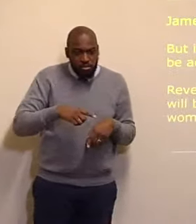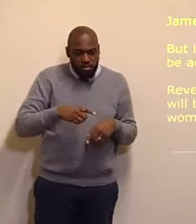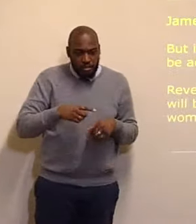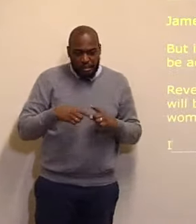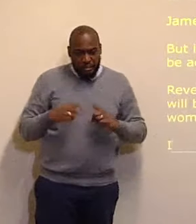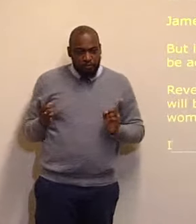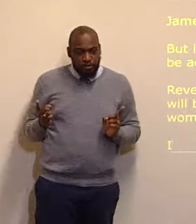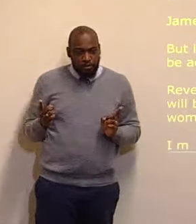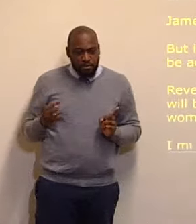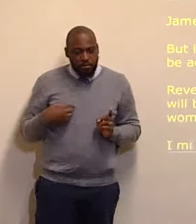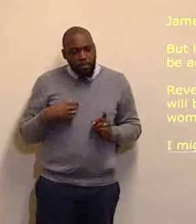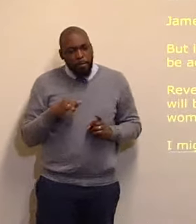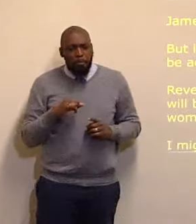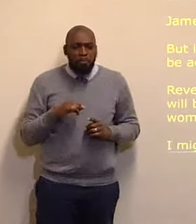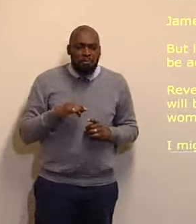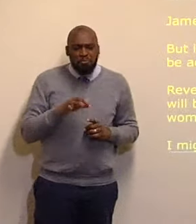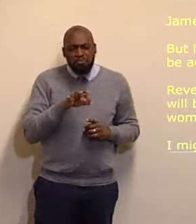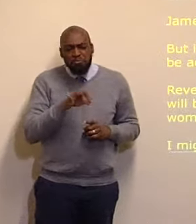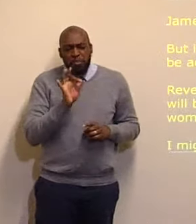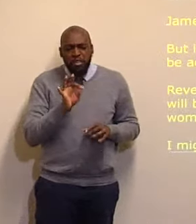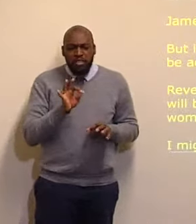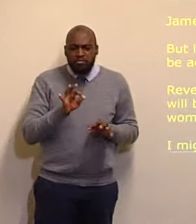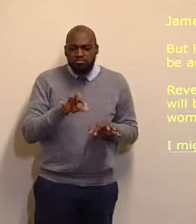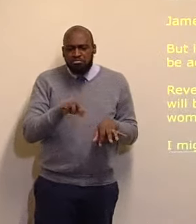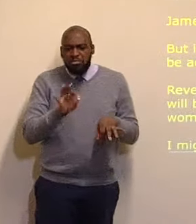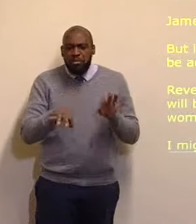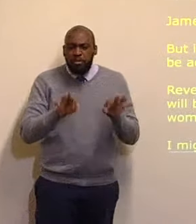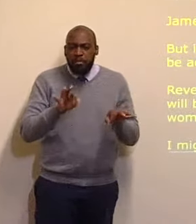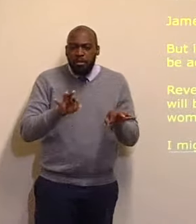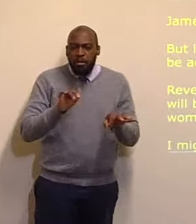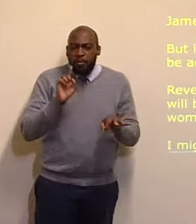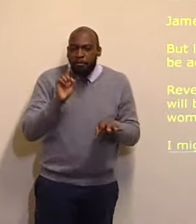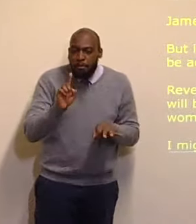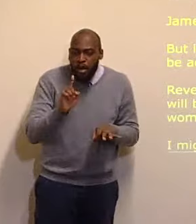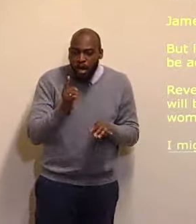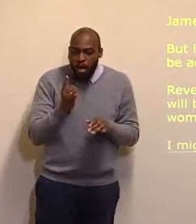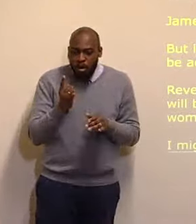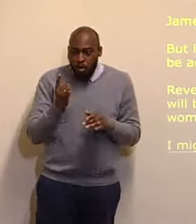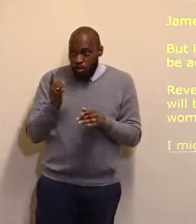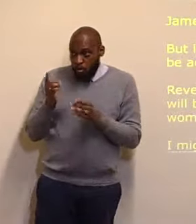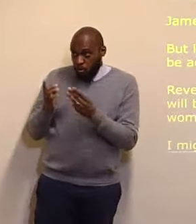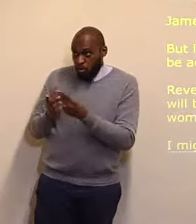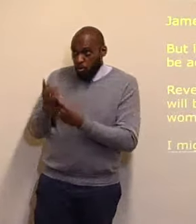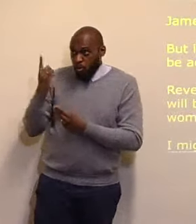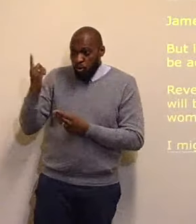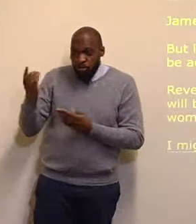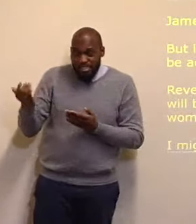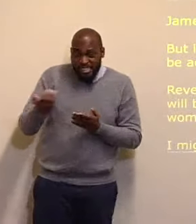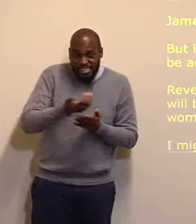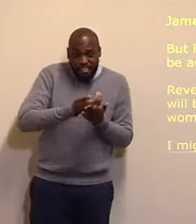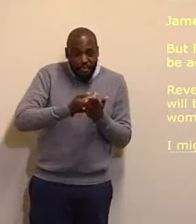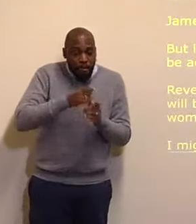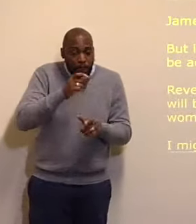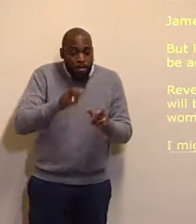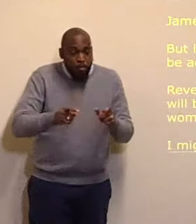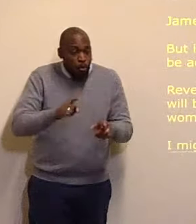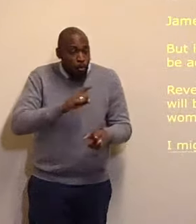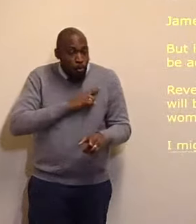only thing, for God, to save anyone, is to trust, in the Lord Jesus